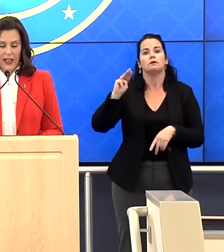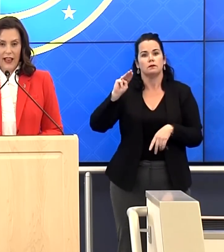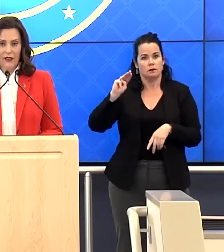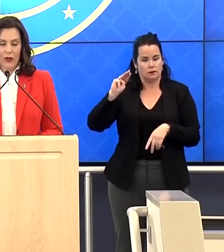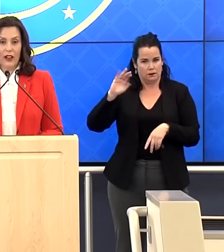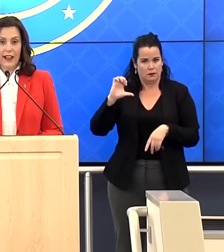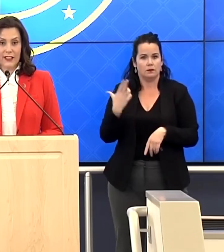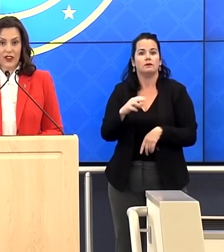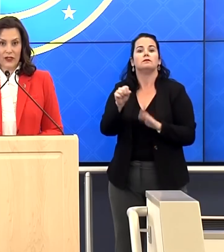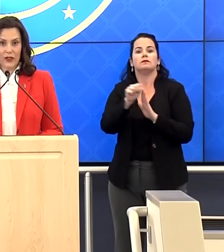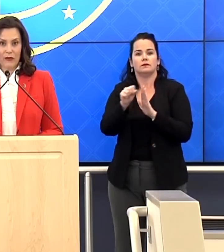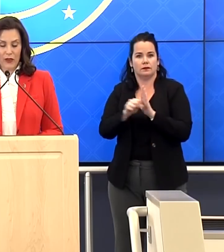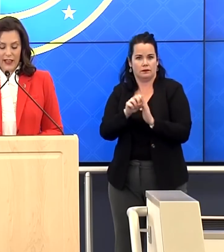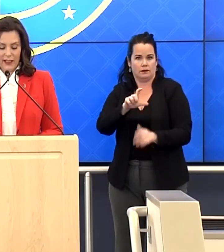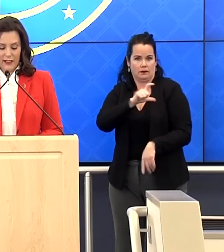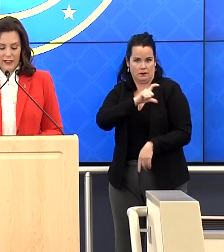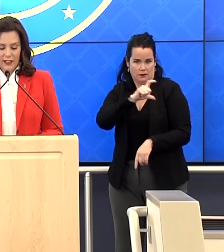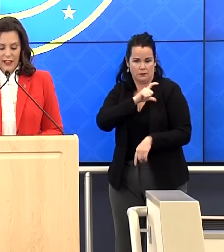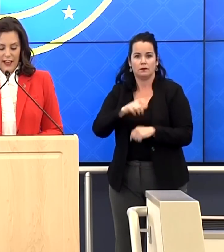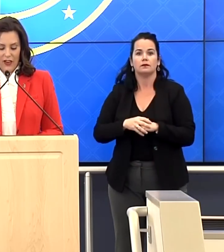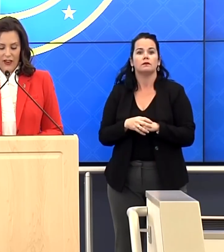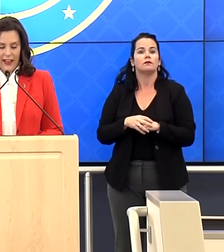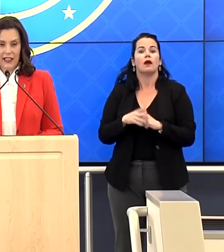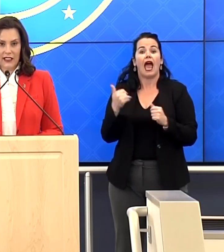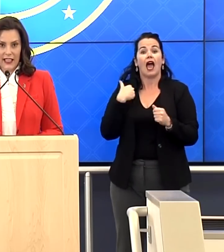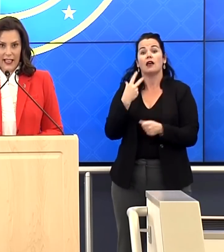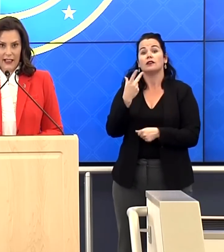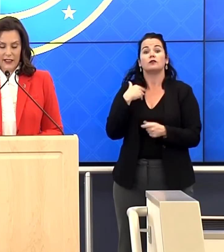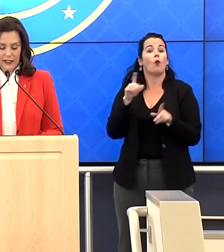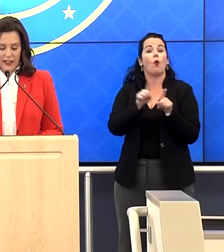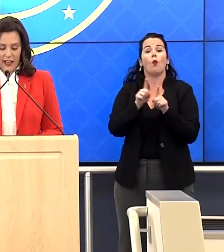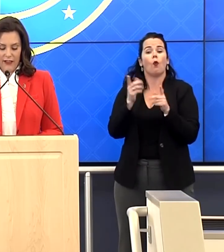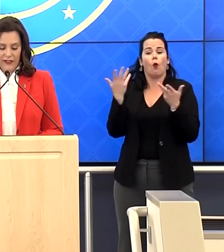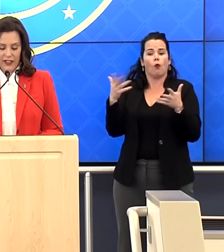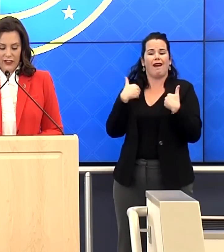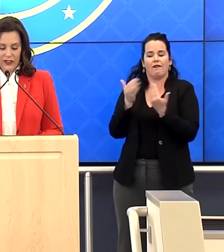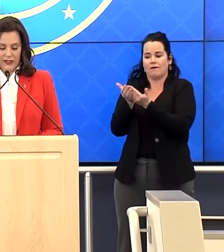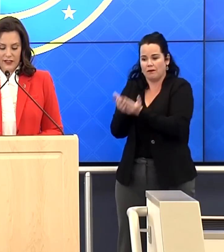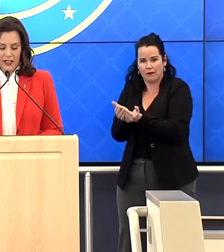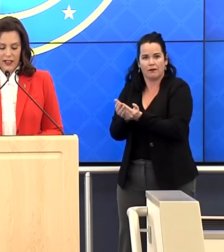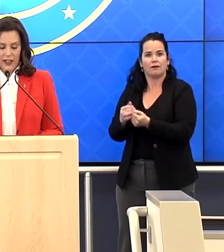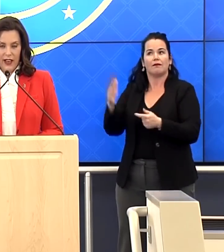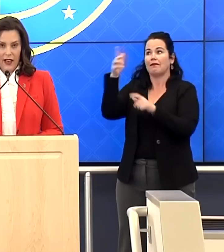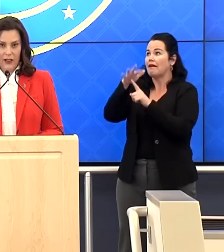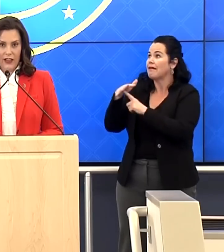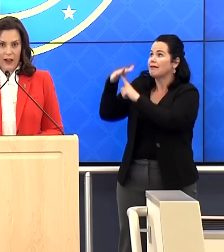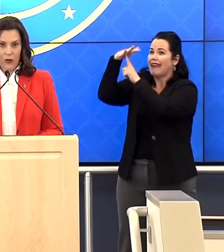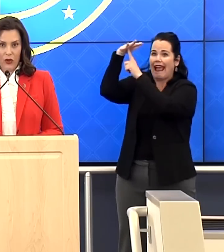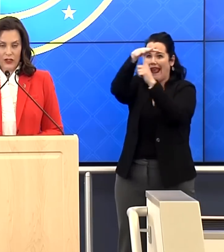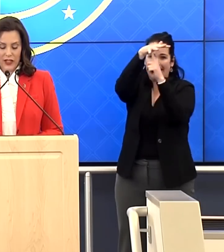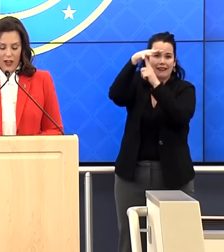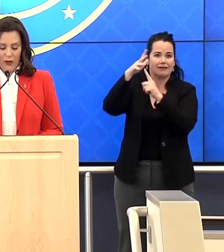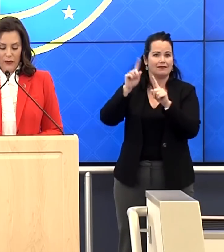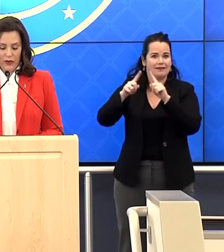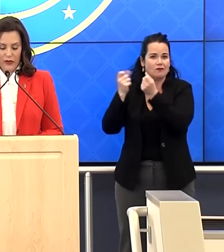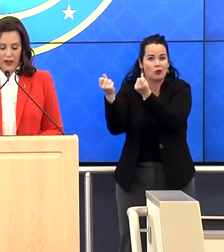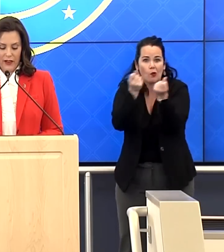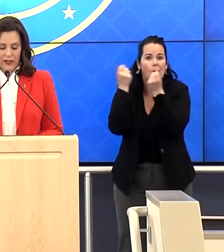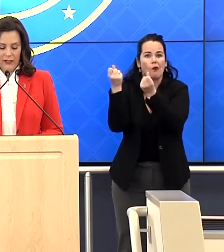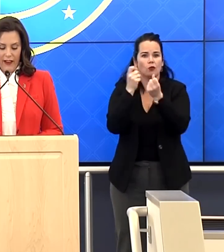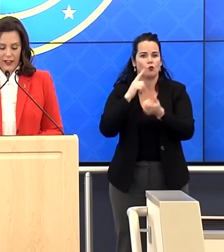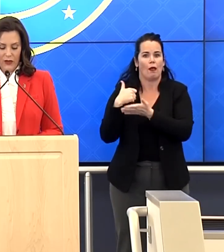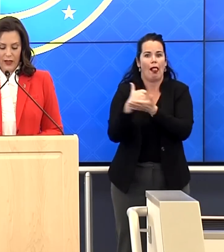well has all three marine air and land vehicles at work to help